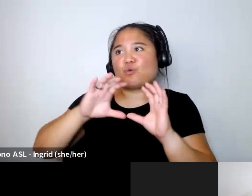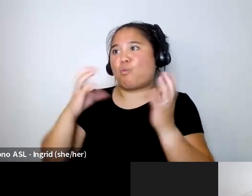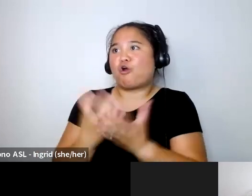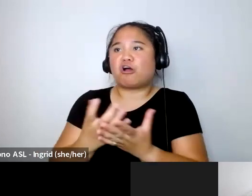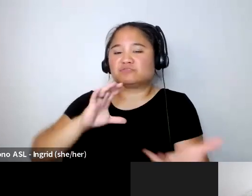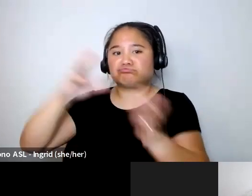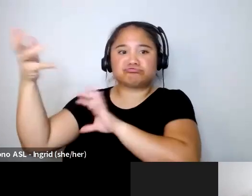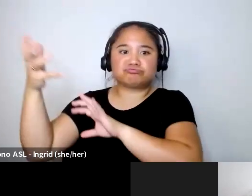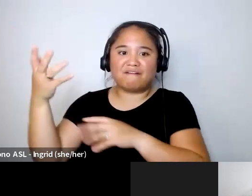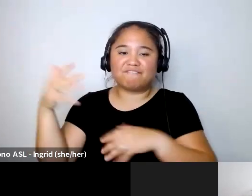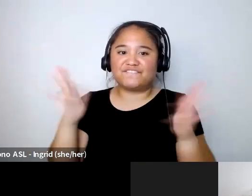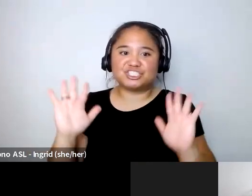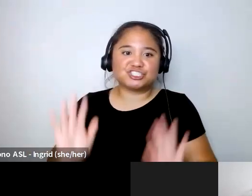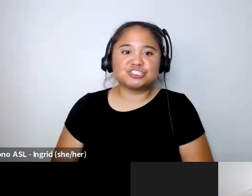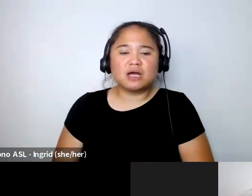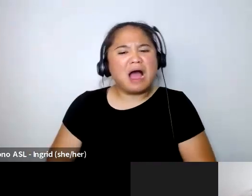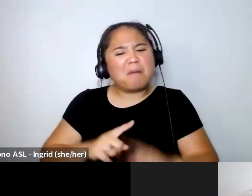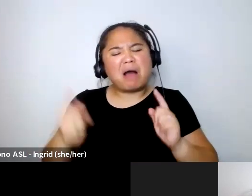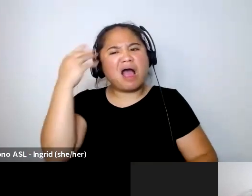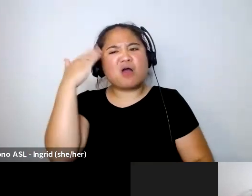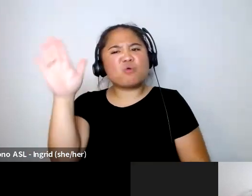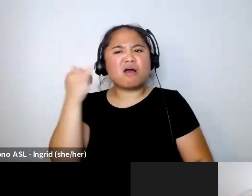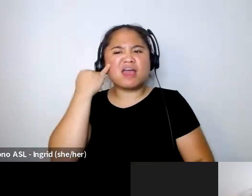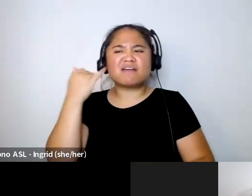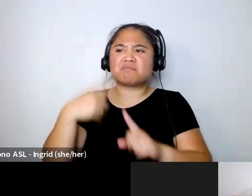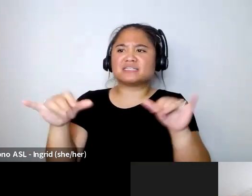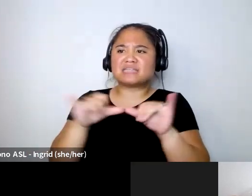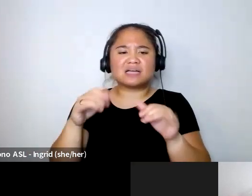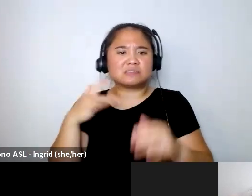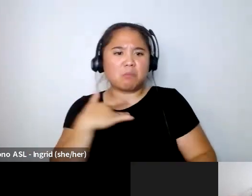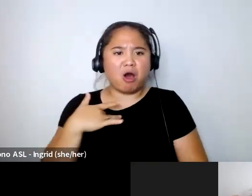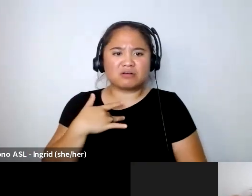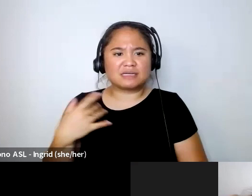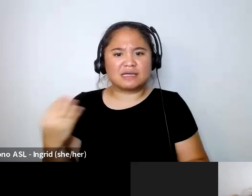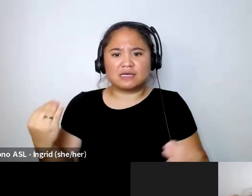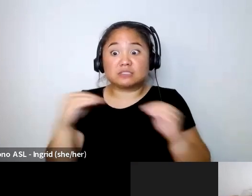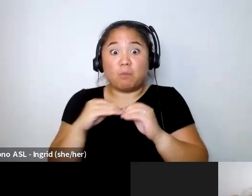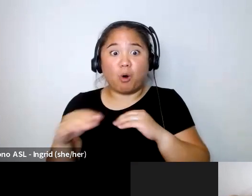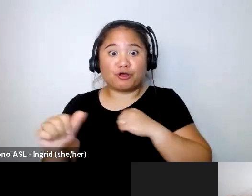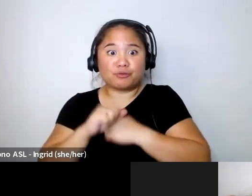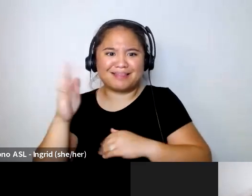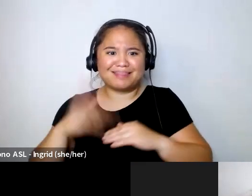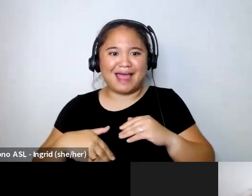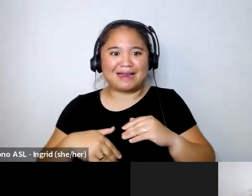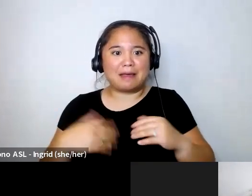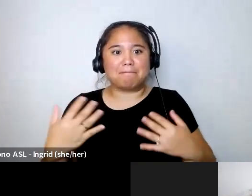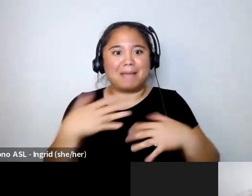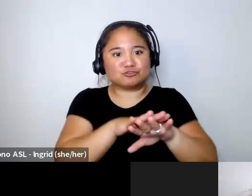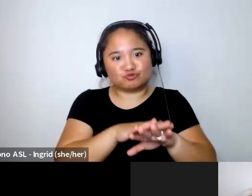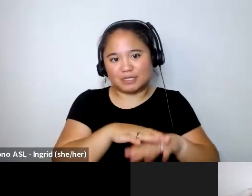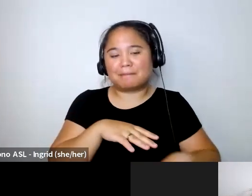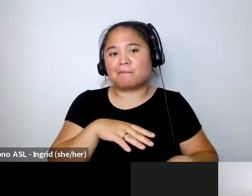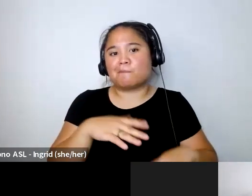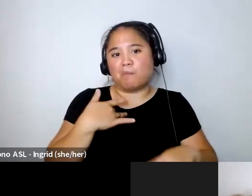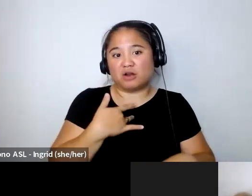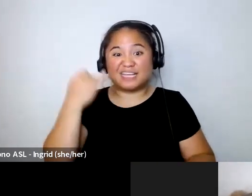you know i don't know that plus size modeling would be any more threatened than mainstream modeling you know if you